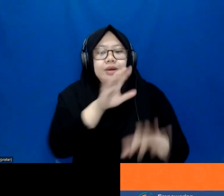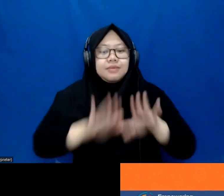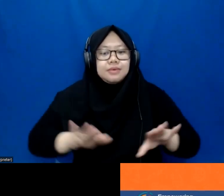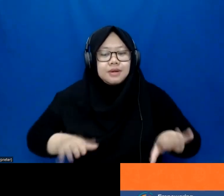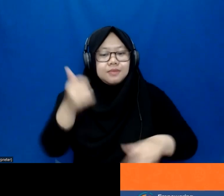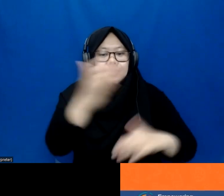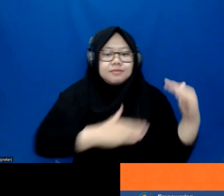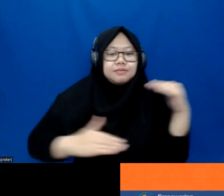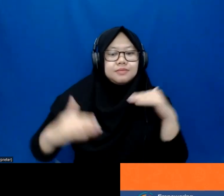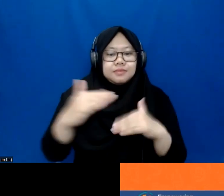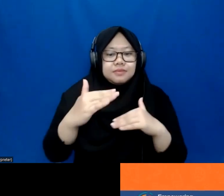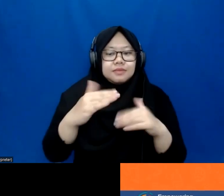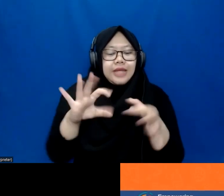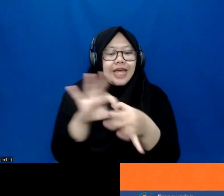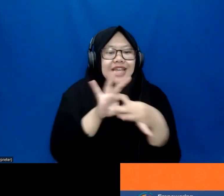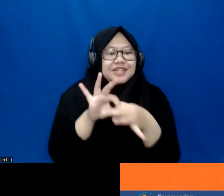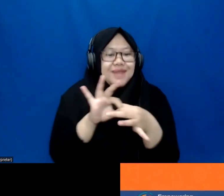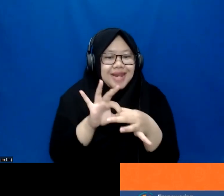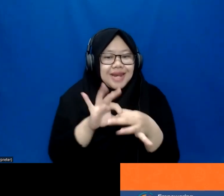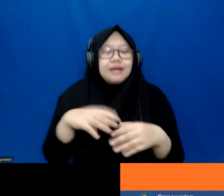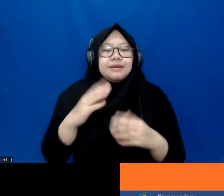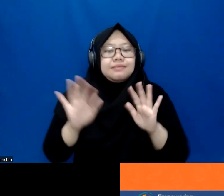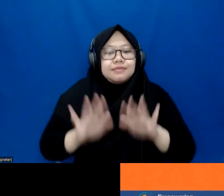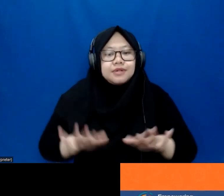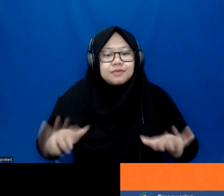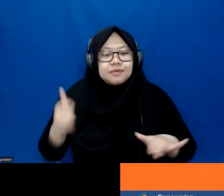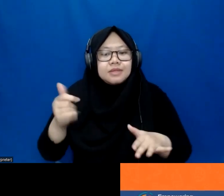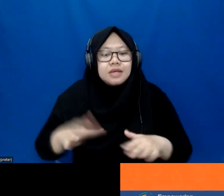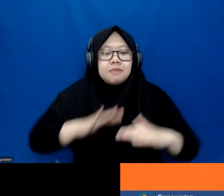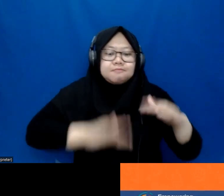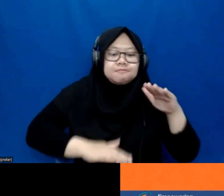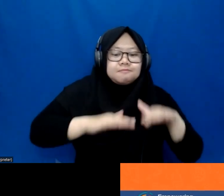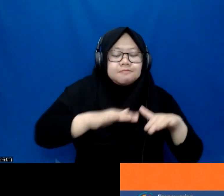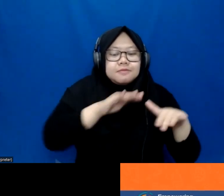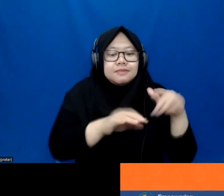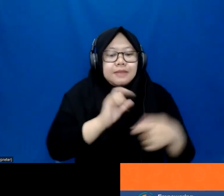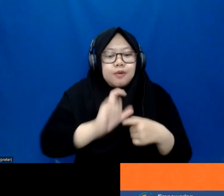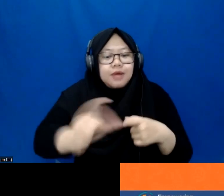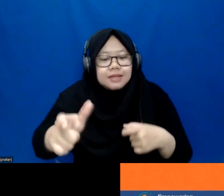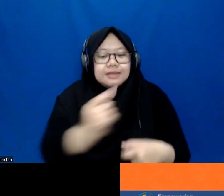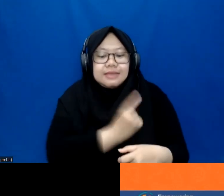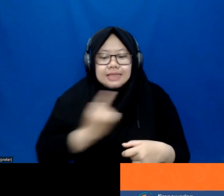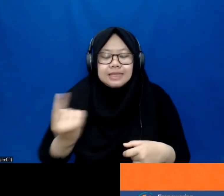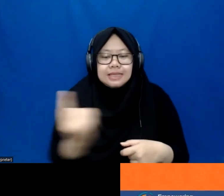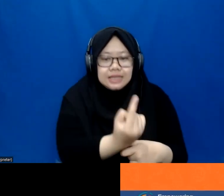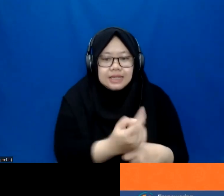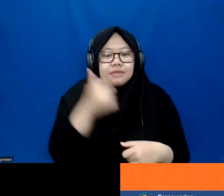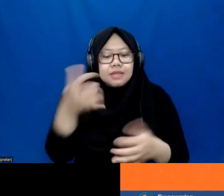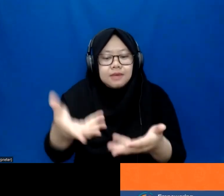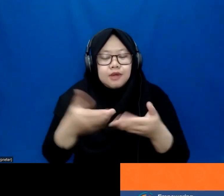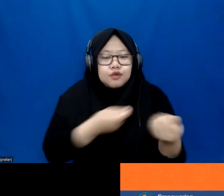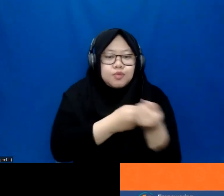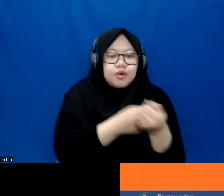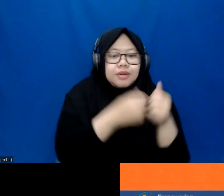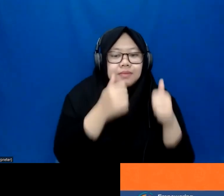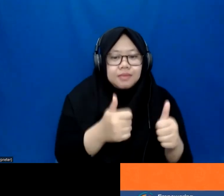increase motivation and engagement as the students get to work at their own pace and they've received tailored support. Another is, of